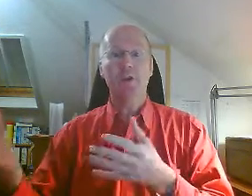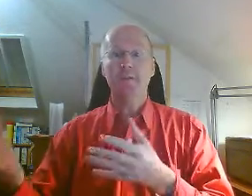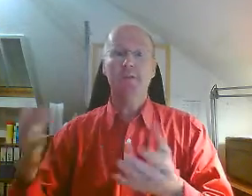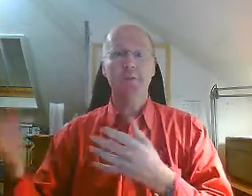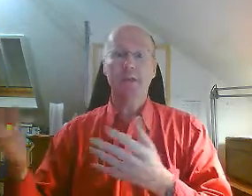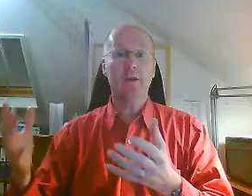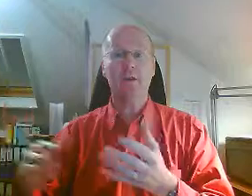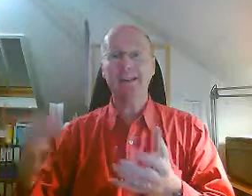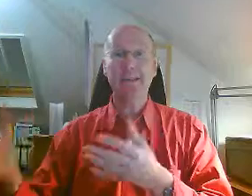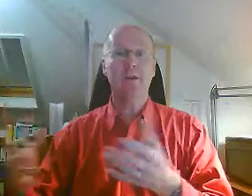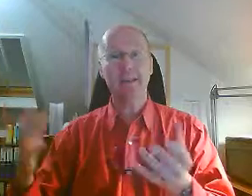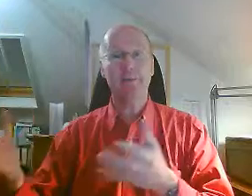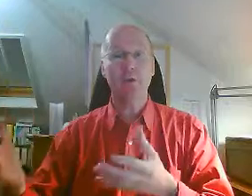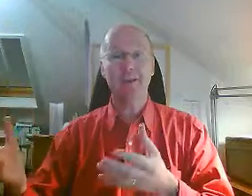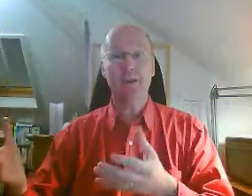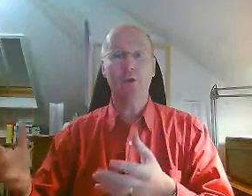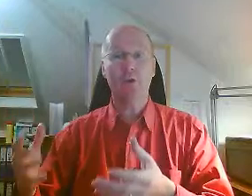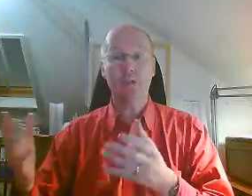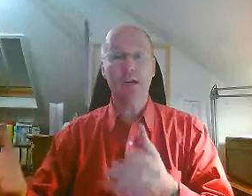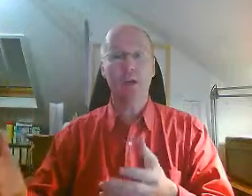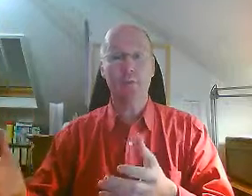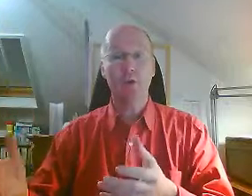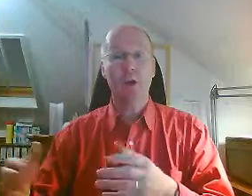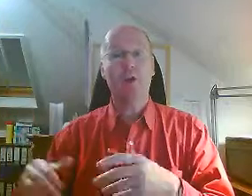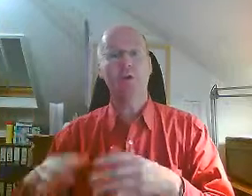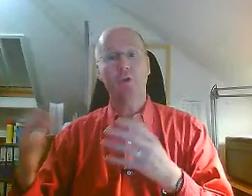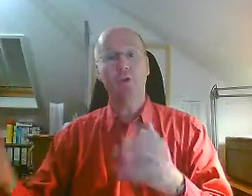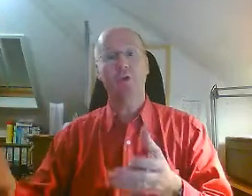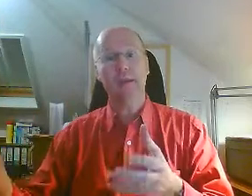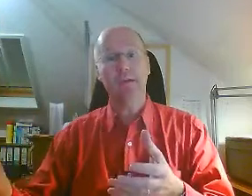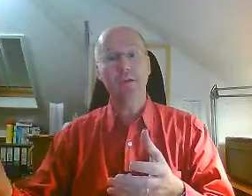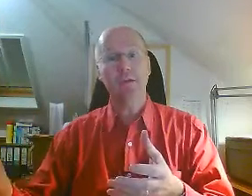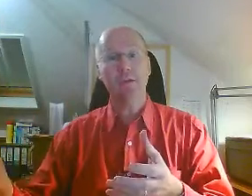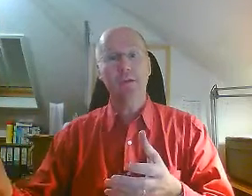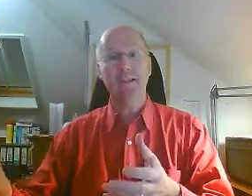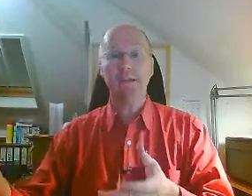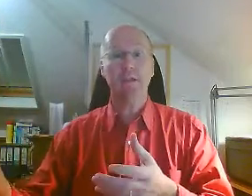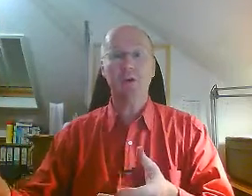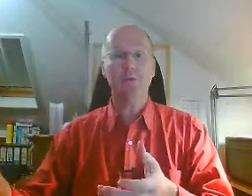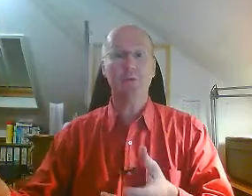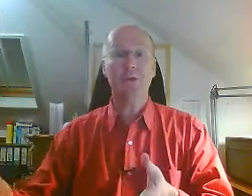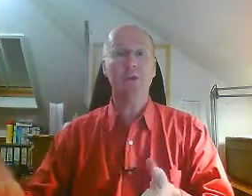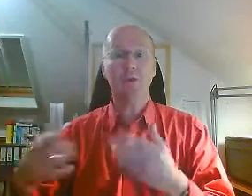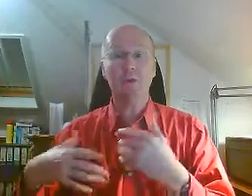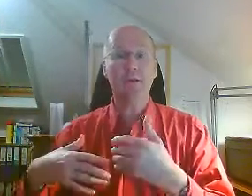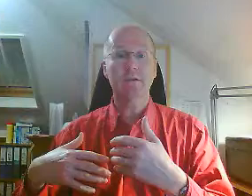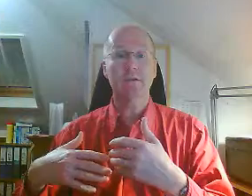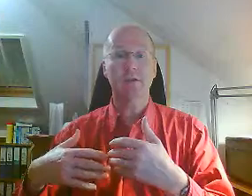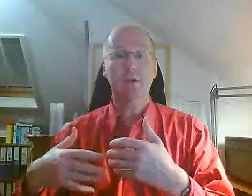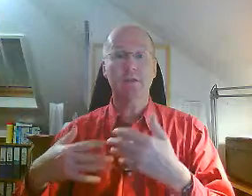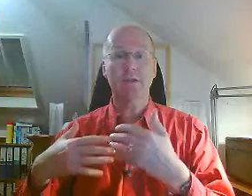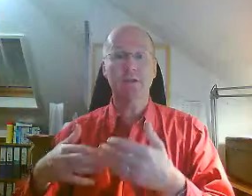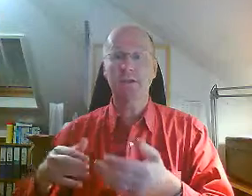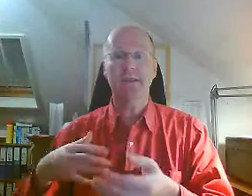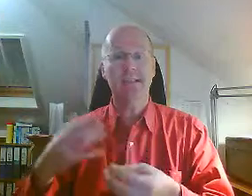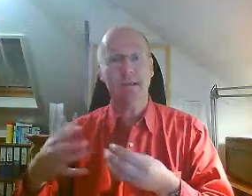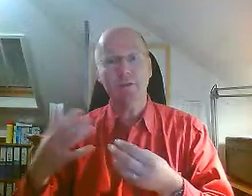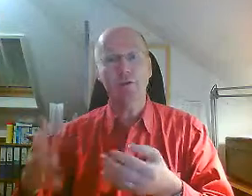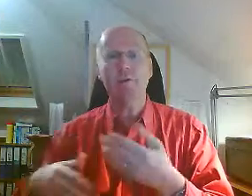50% or 60 or 70% of your time on other things is actually contributing nothing to your business. It's kind of all